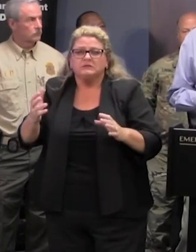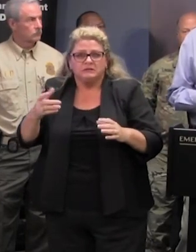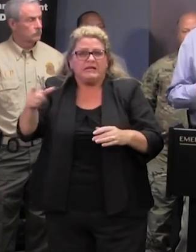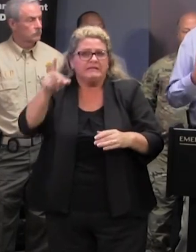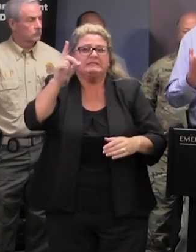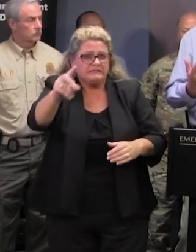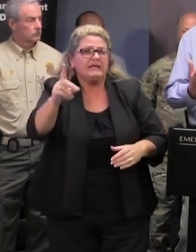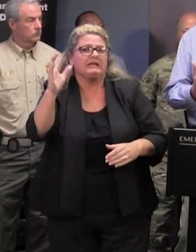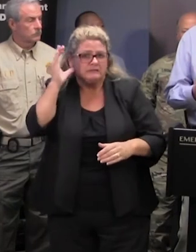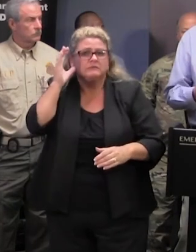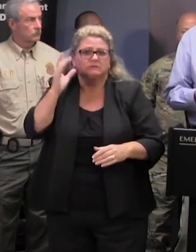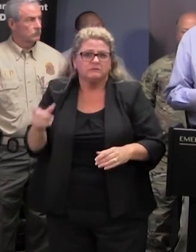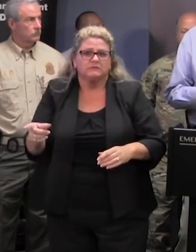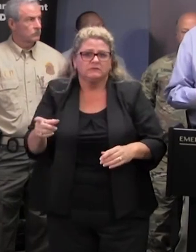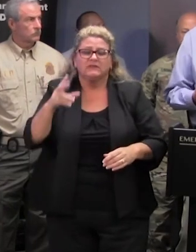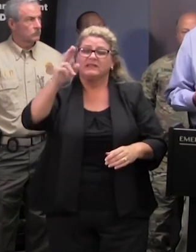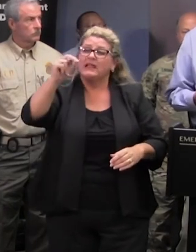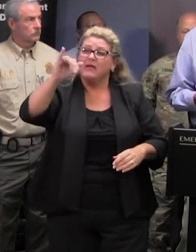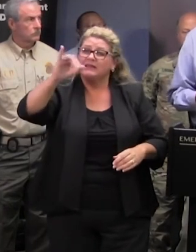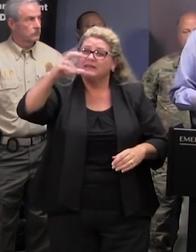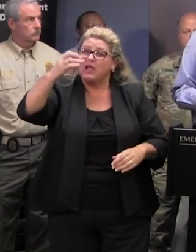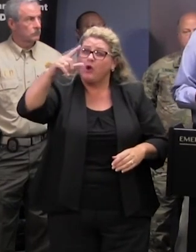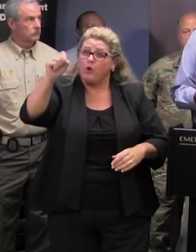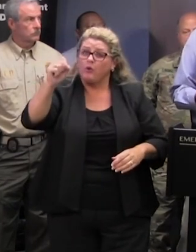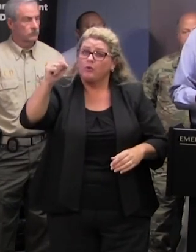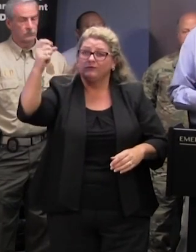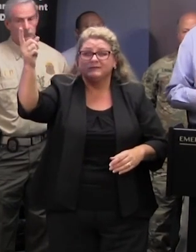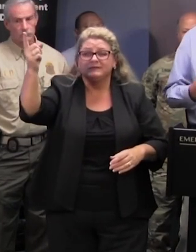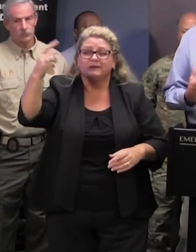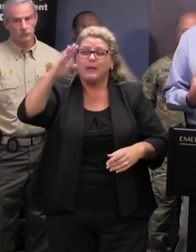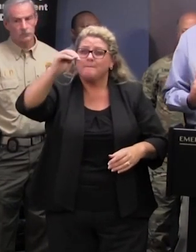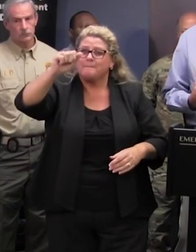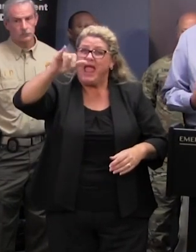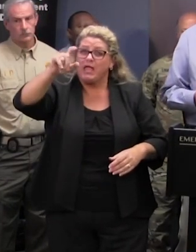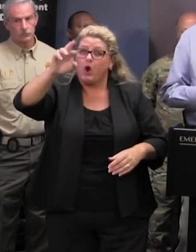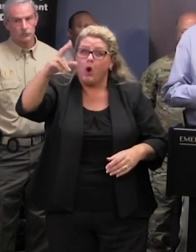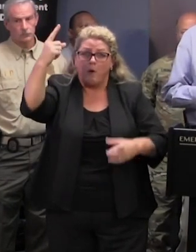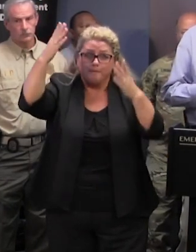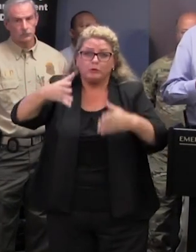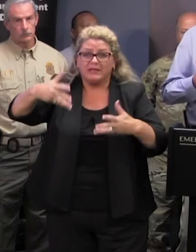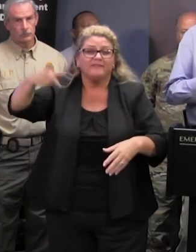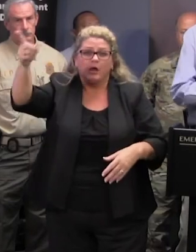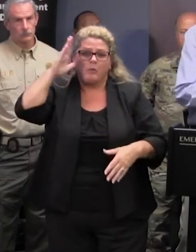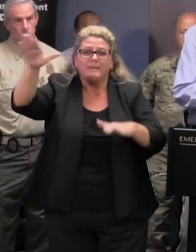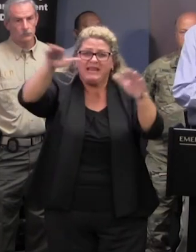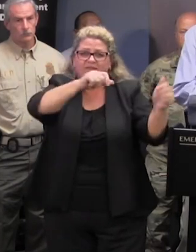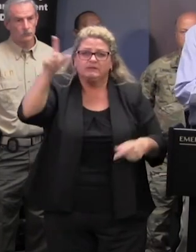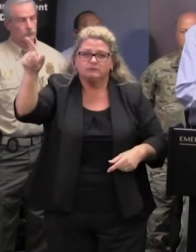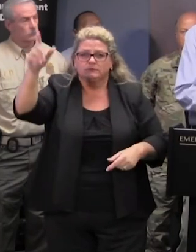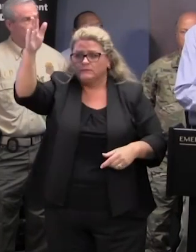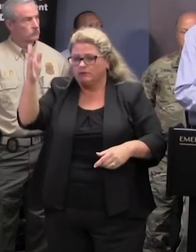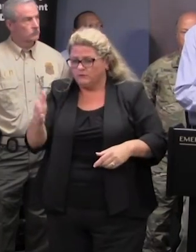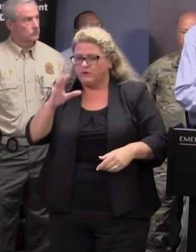uh like i said early nickels there's one person there now that's the mayor he will be leaving uh and down to the area of little